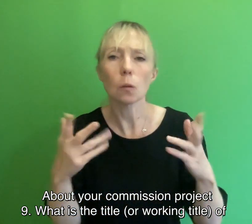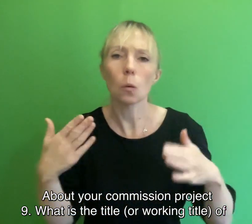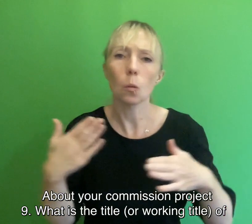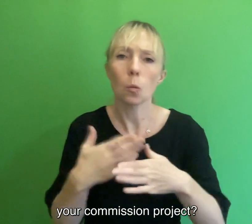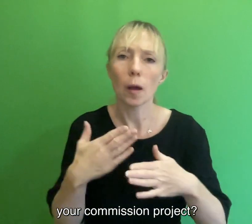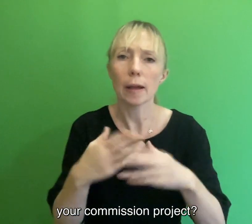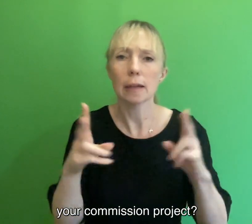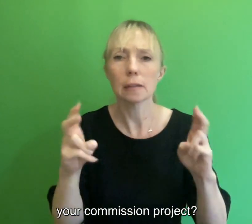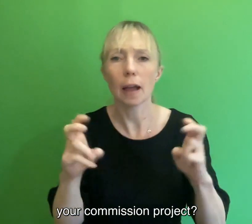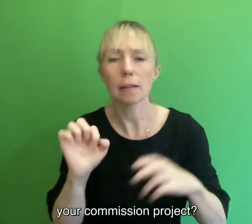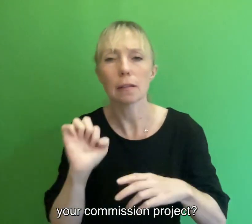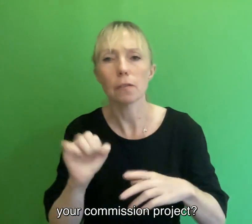of your commission project?